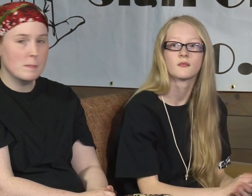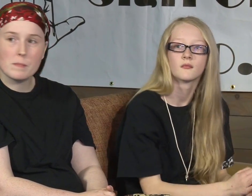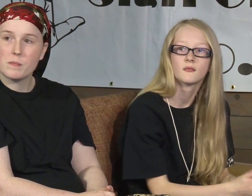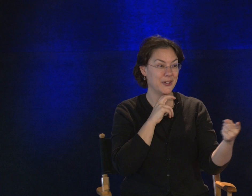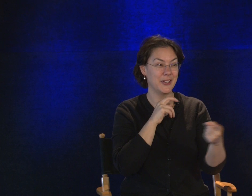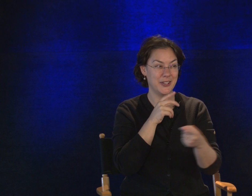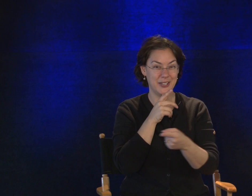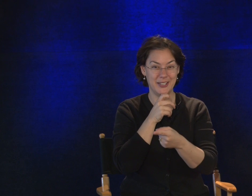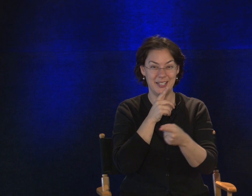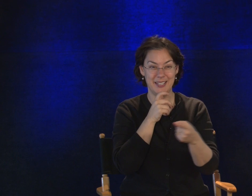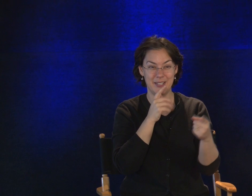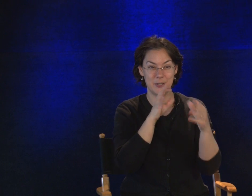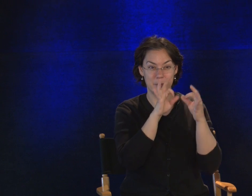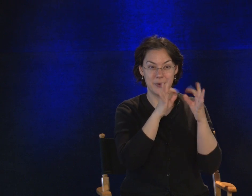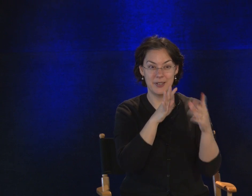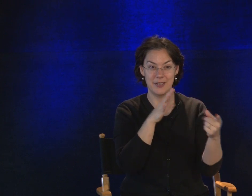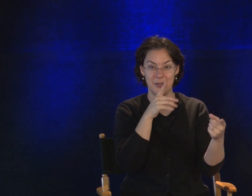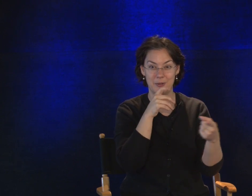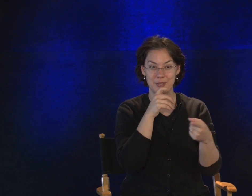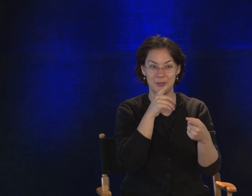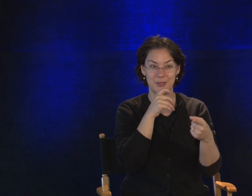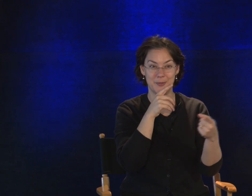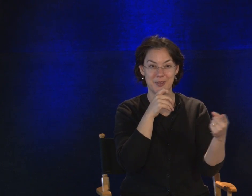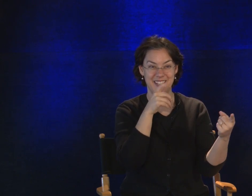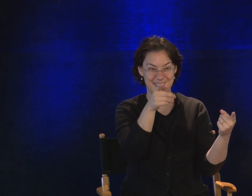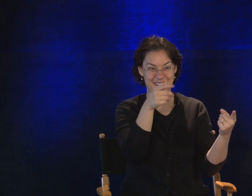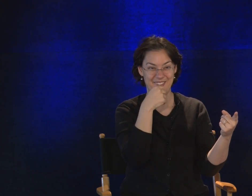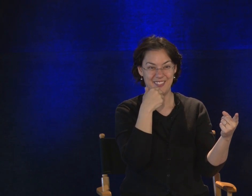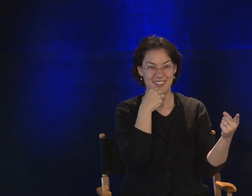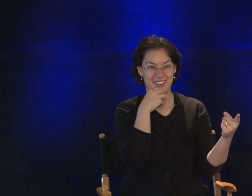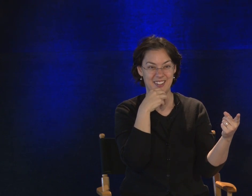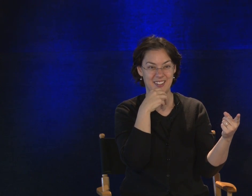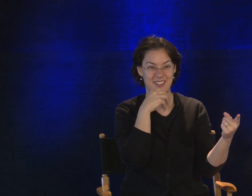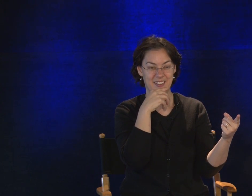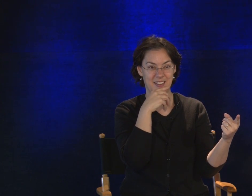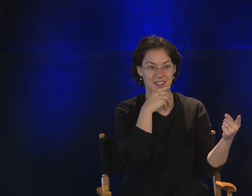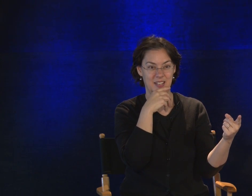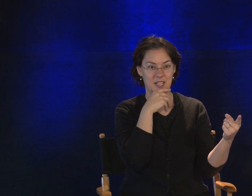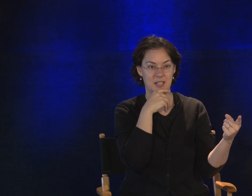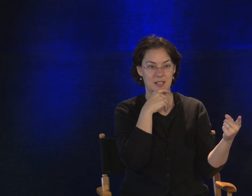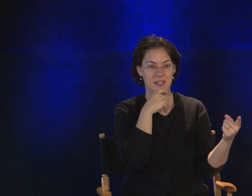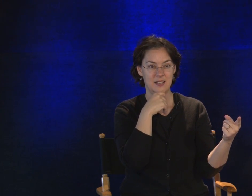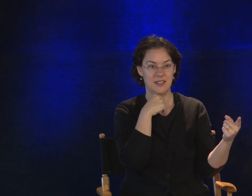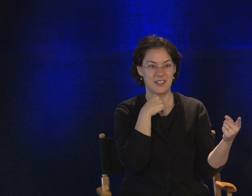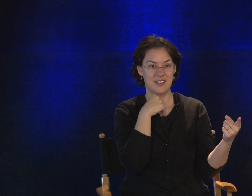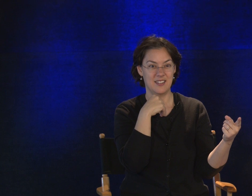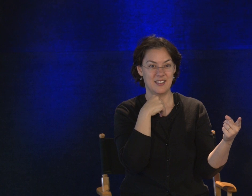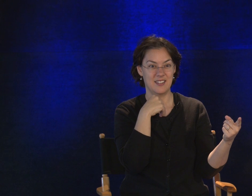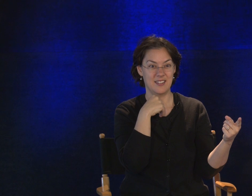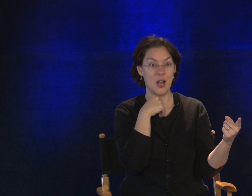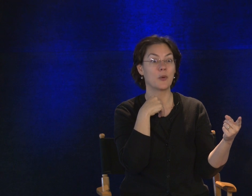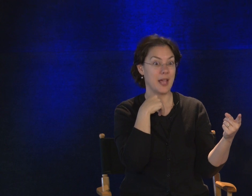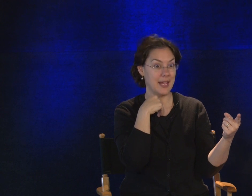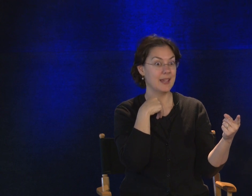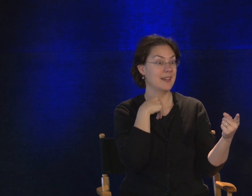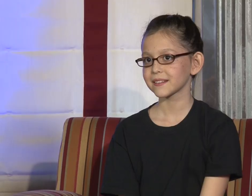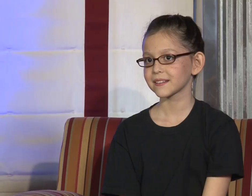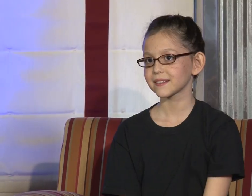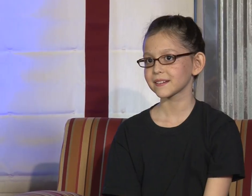Good. Interpret. Who wants to interpret? Yes, ma'am. My head hurts. Okay. Head